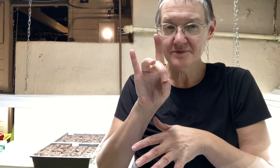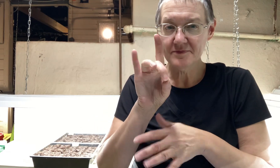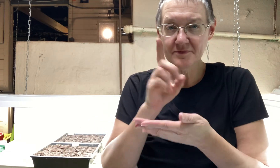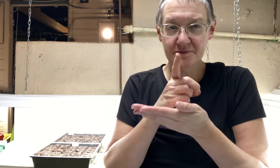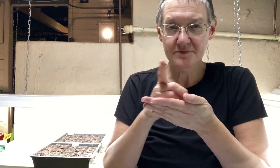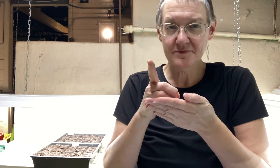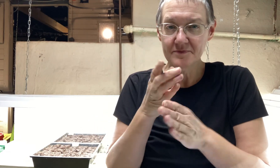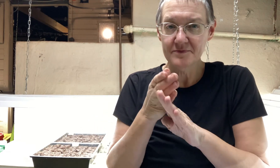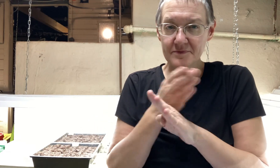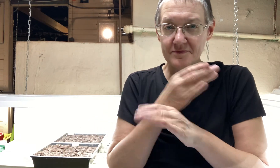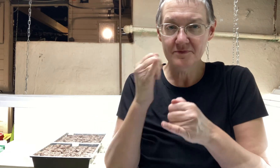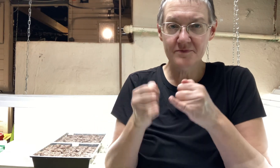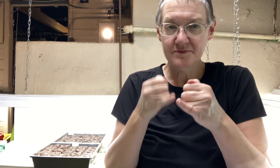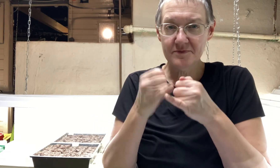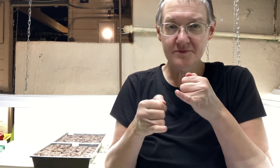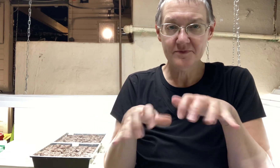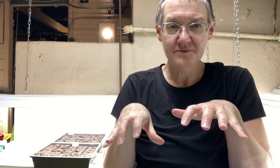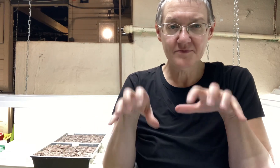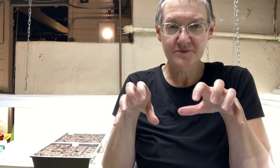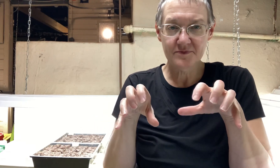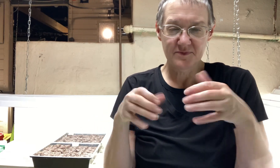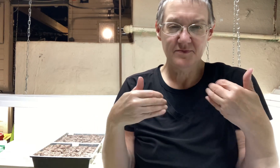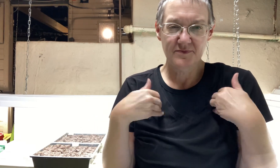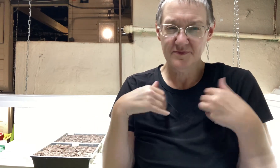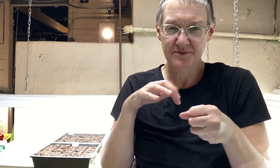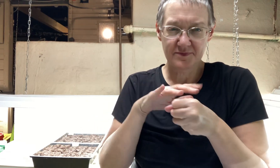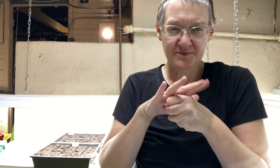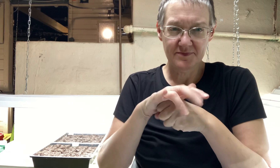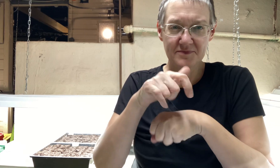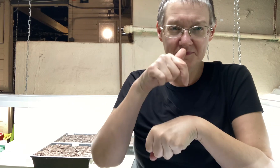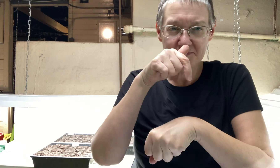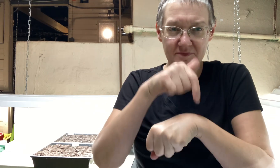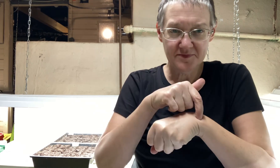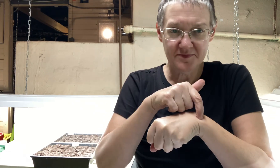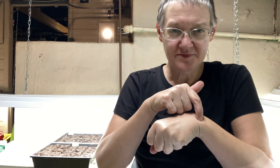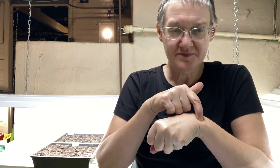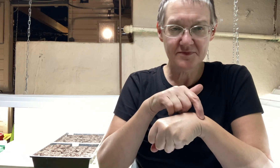starting about eight weeks before the last freeze so i have plenty of time